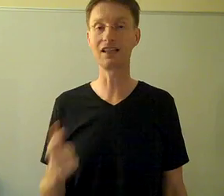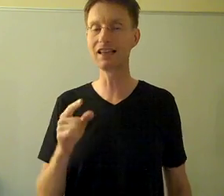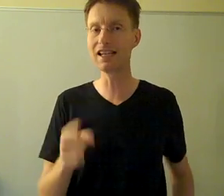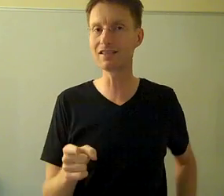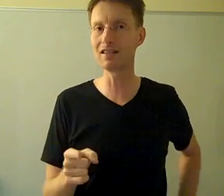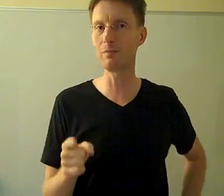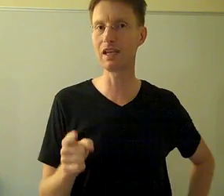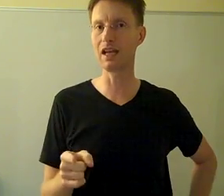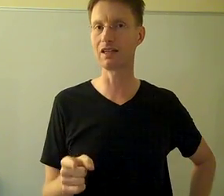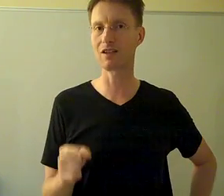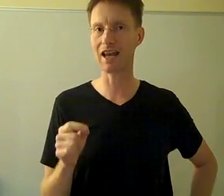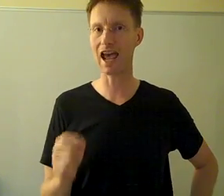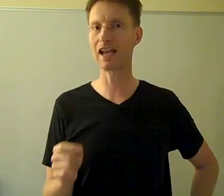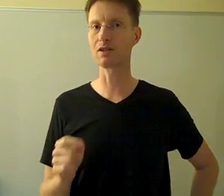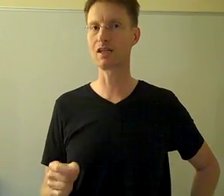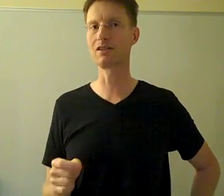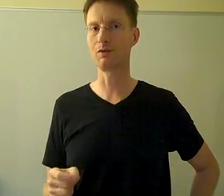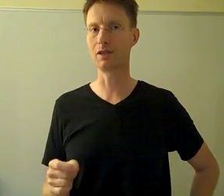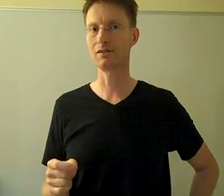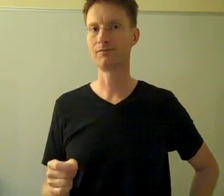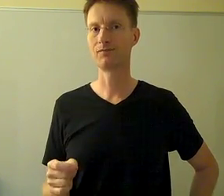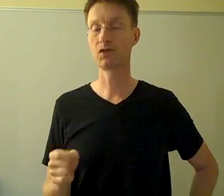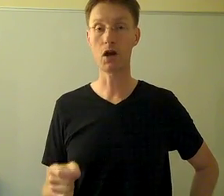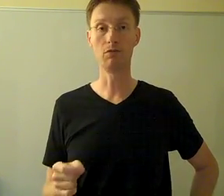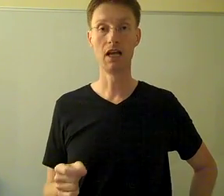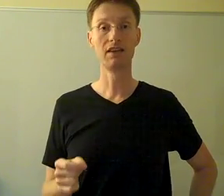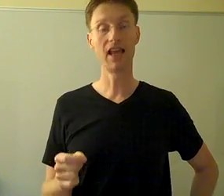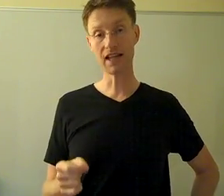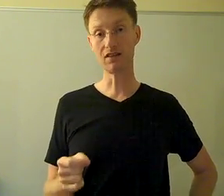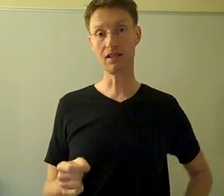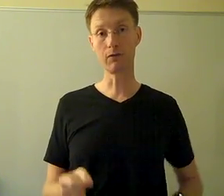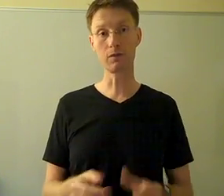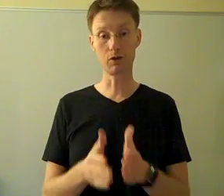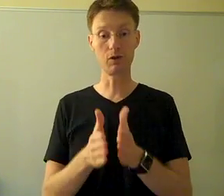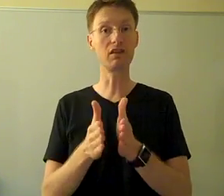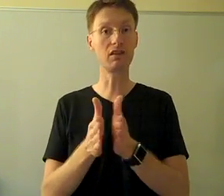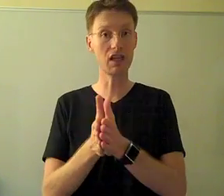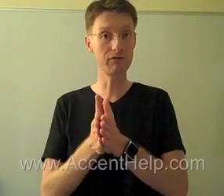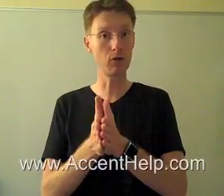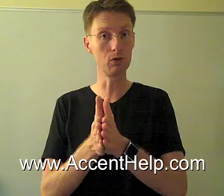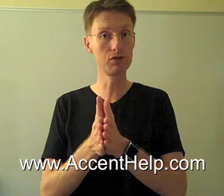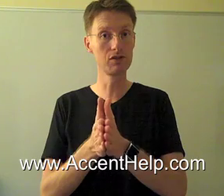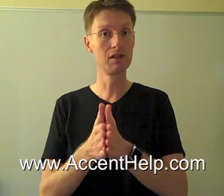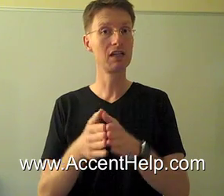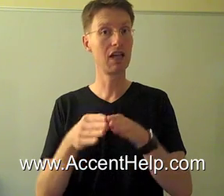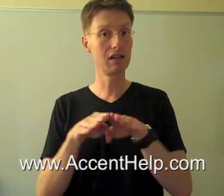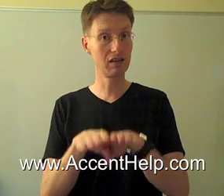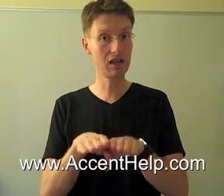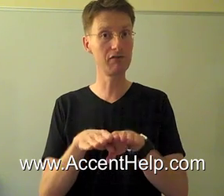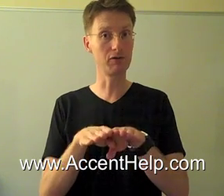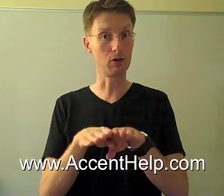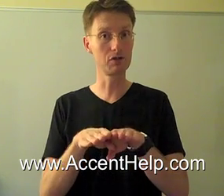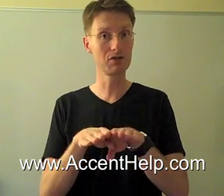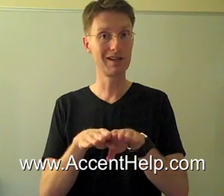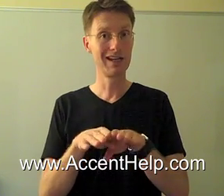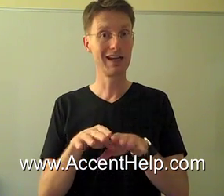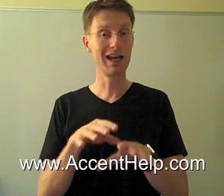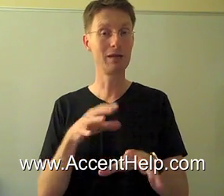at least in the beginning, to get anchored into it. So that's the difference between thick folds and thin folds and the